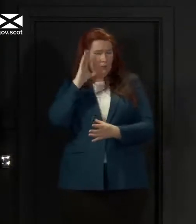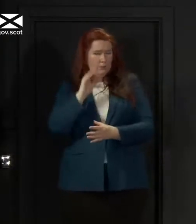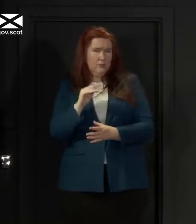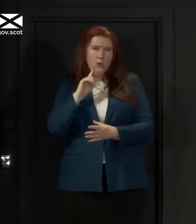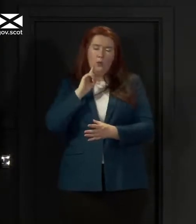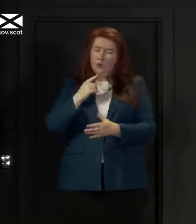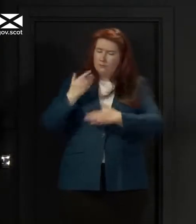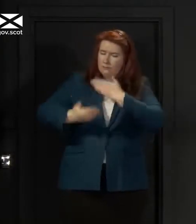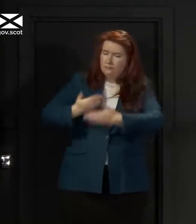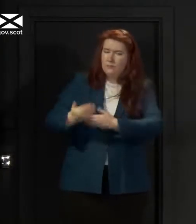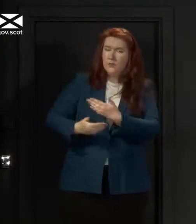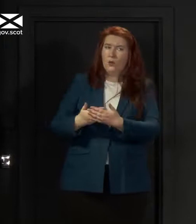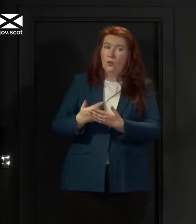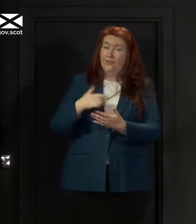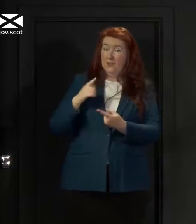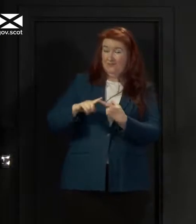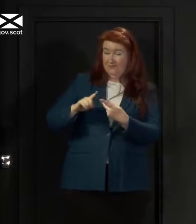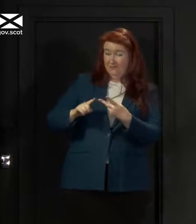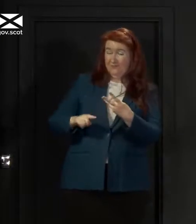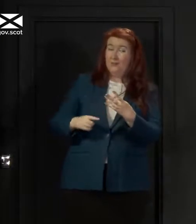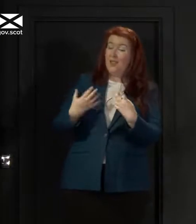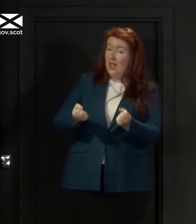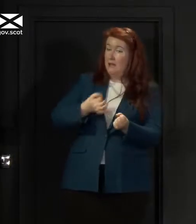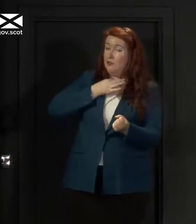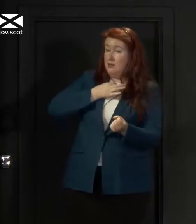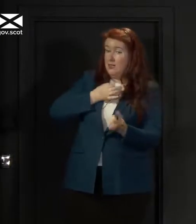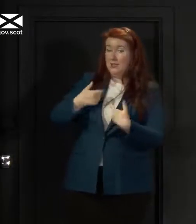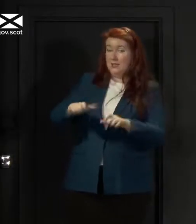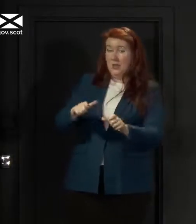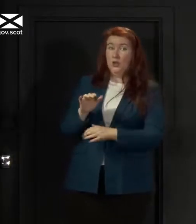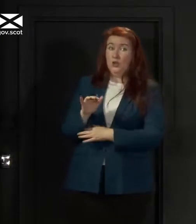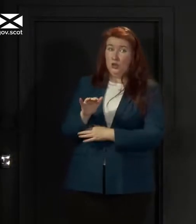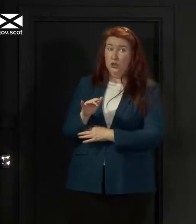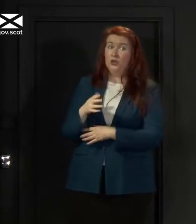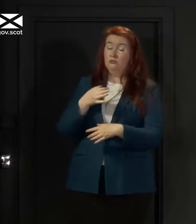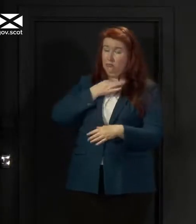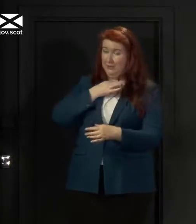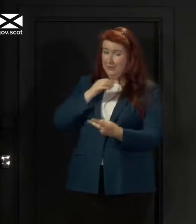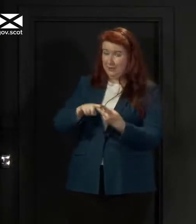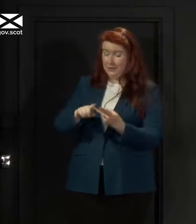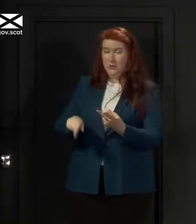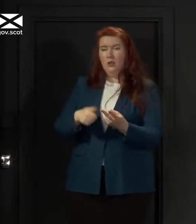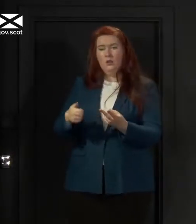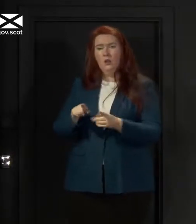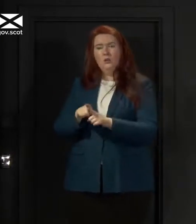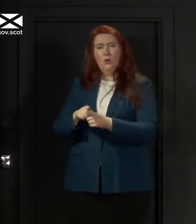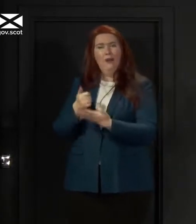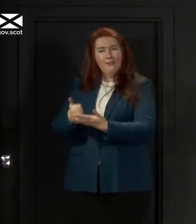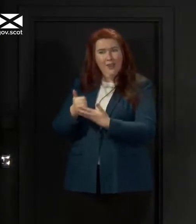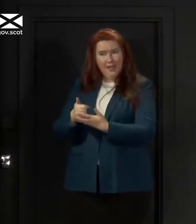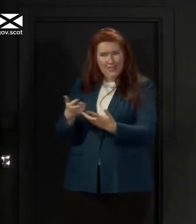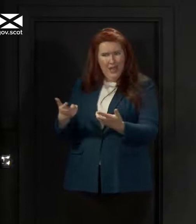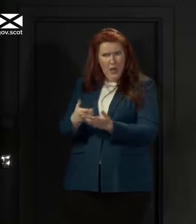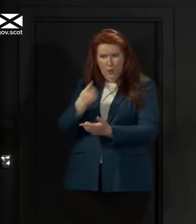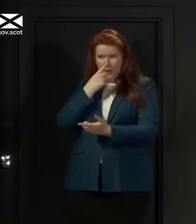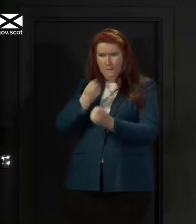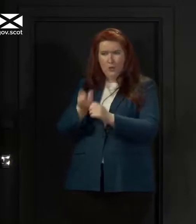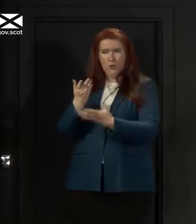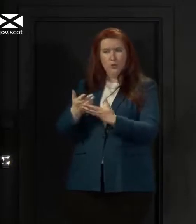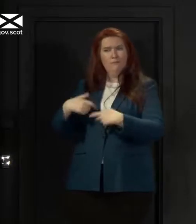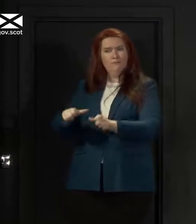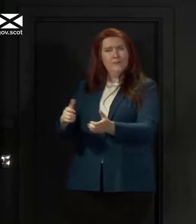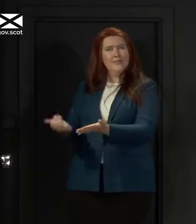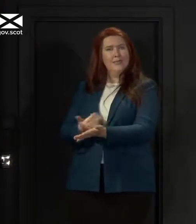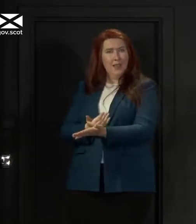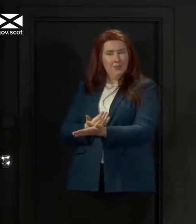believe to be the risks that they continue to face, the advice that we give them to stay safe, why we have